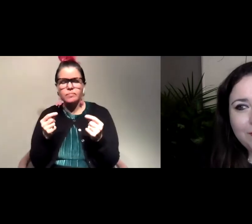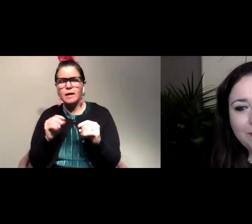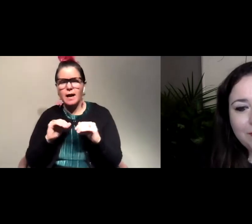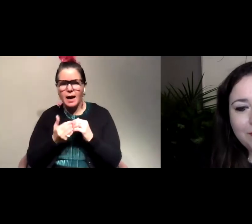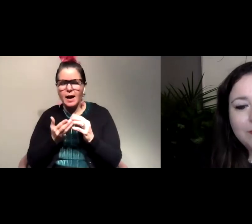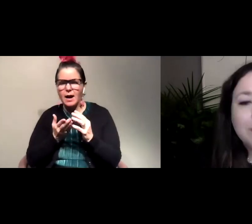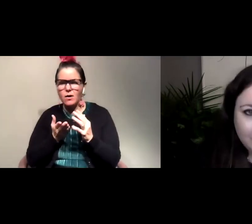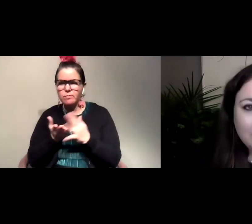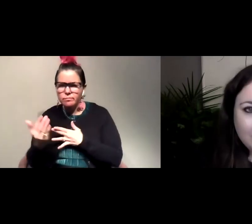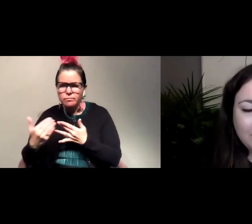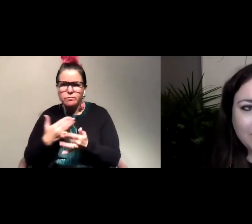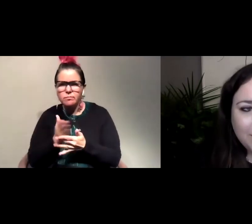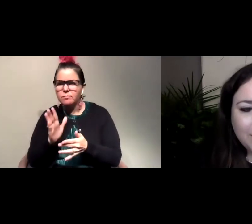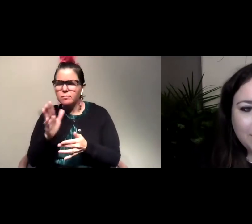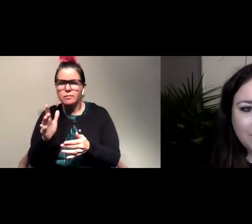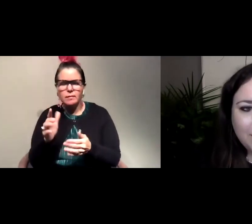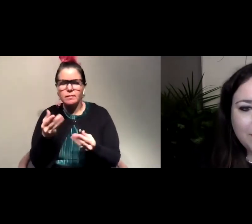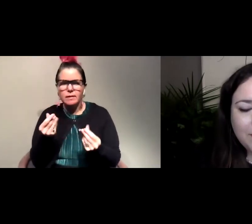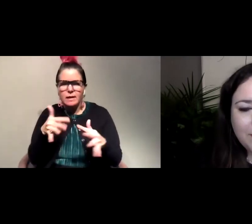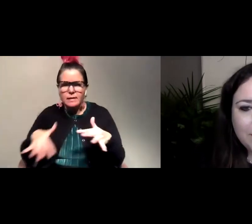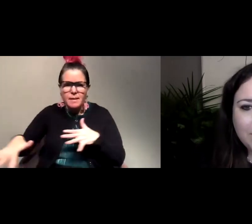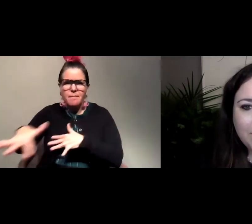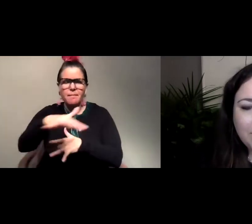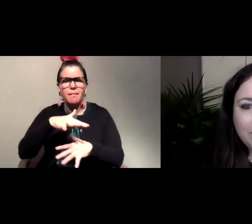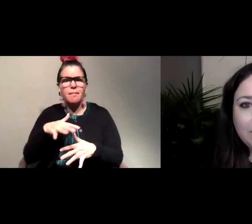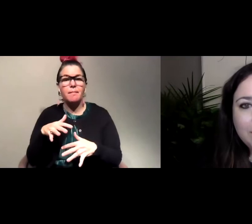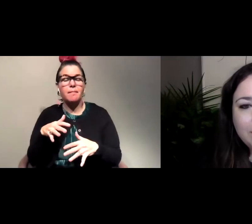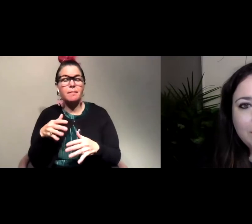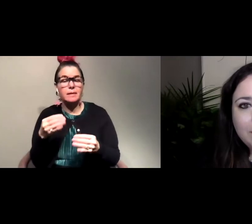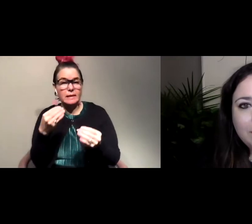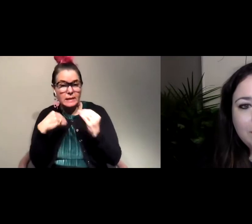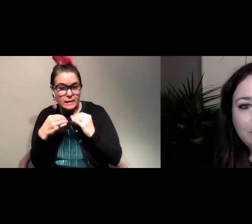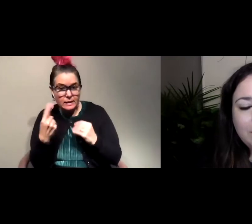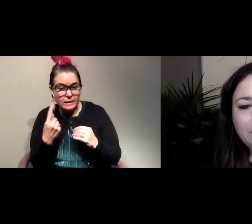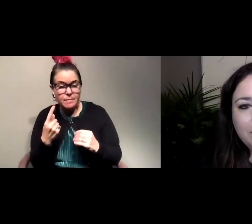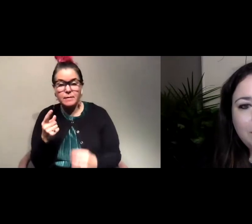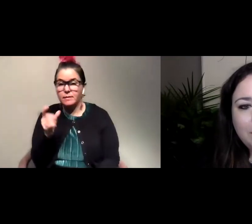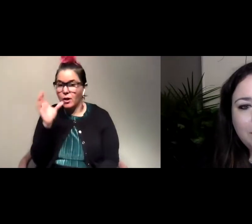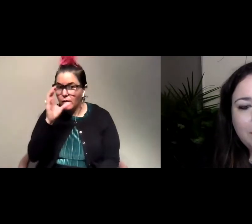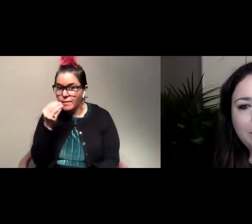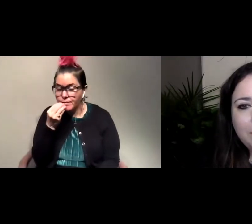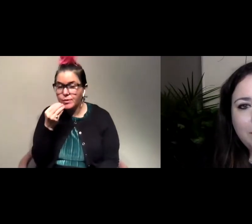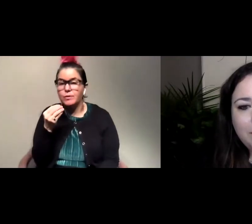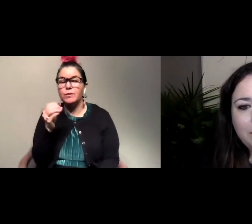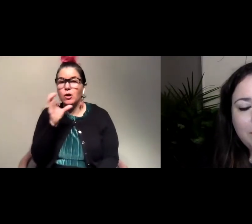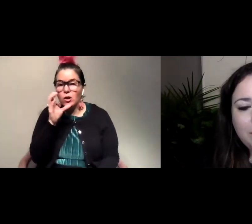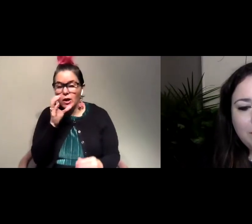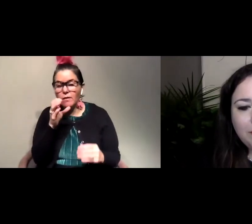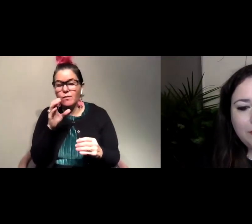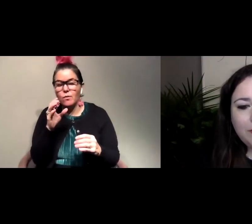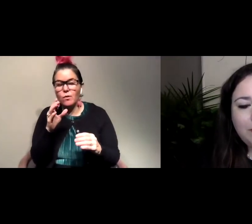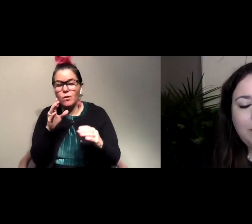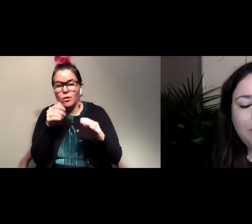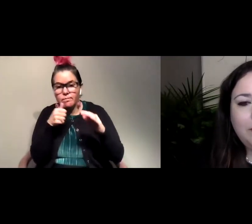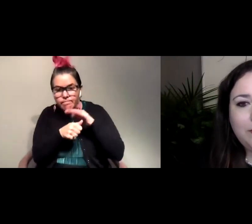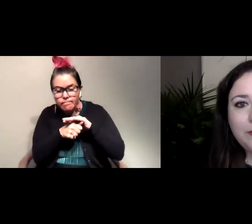your landscape and see if it's feeding if it's looking for food if it's looking for cover and just see